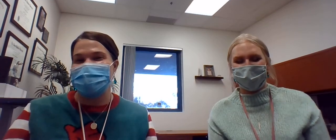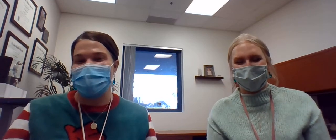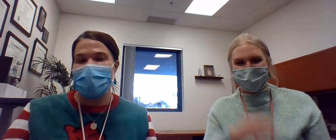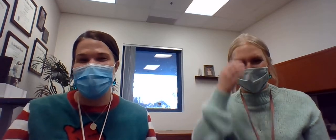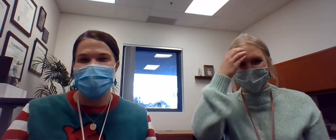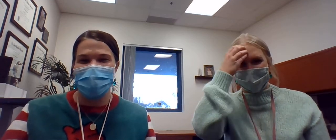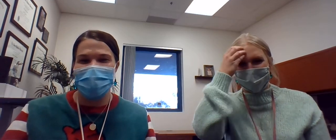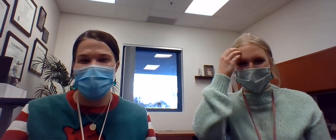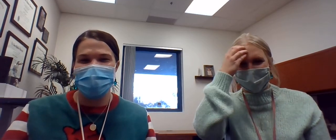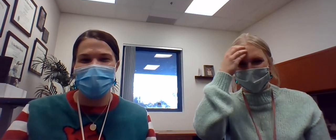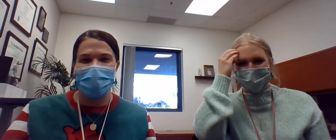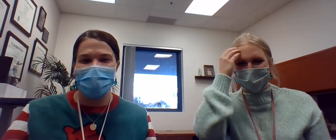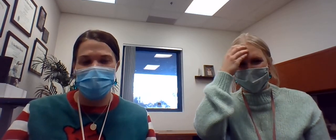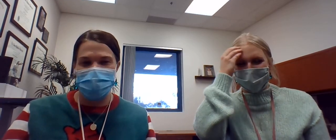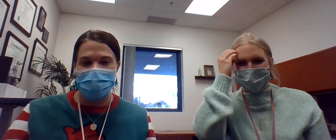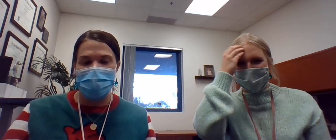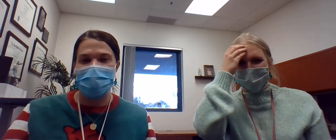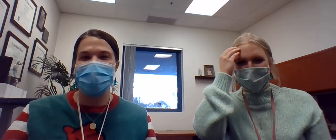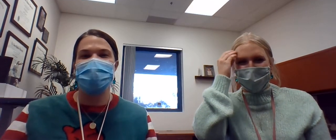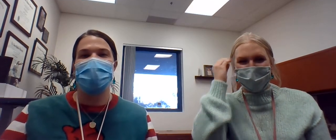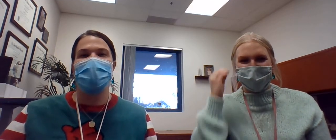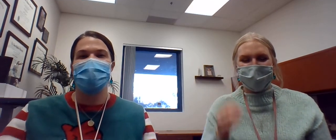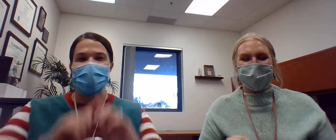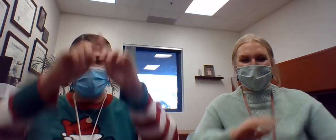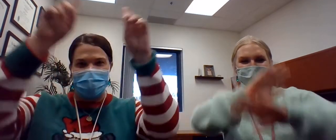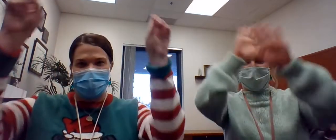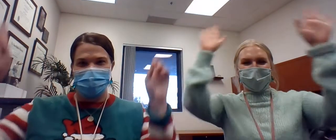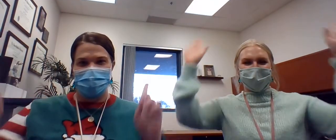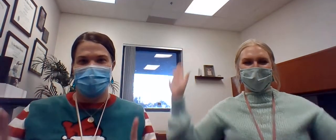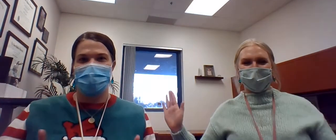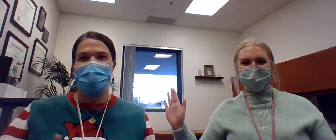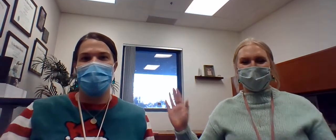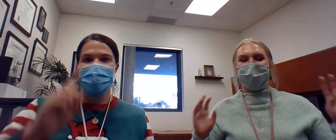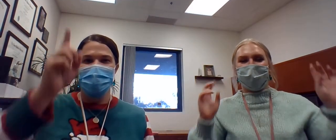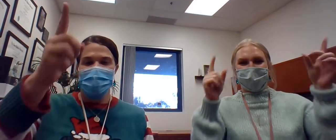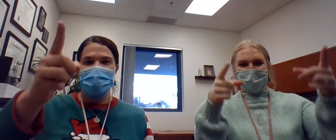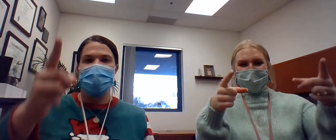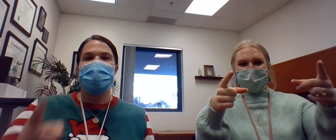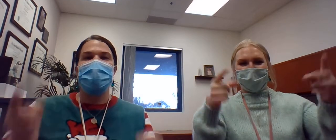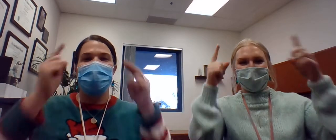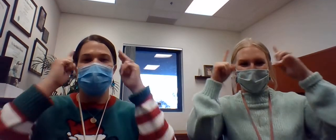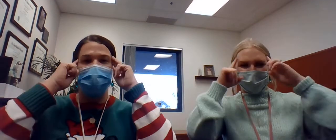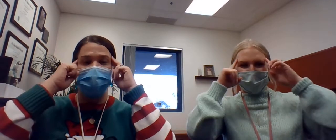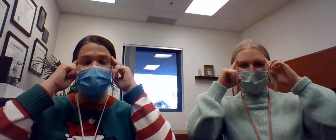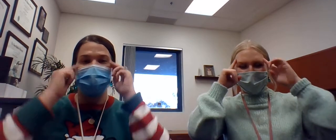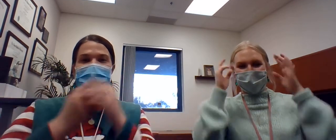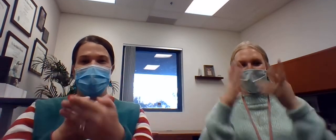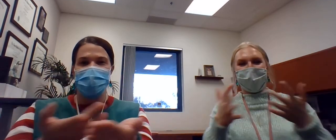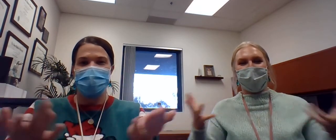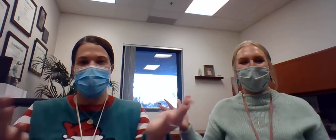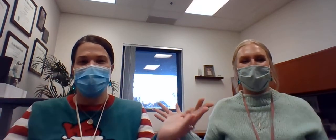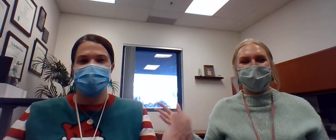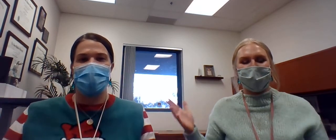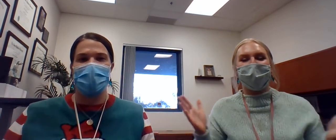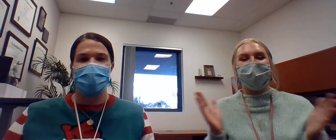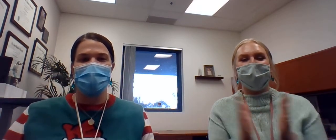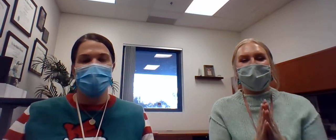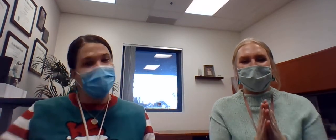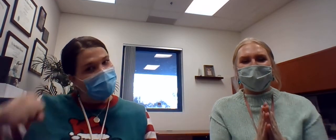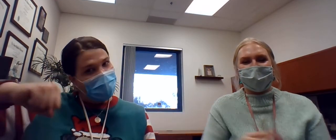expectations so our vision can come true. And our vision is in an ever-changing world, we can lead, we can learn, we can inspire. Thanks.